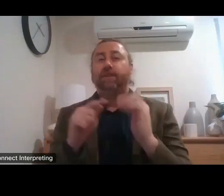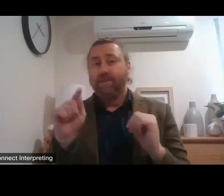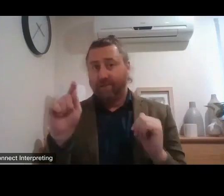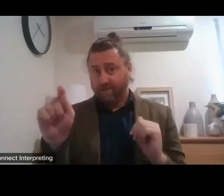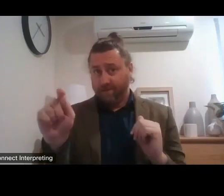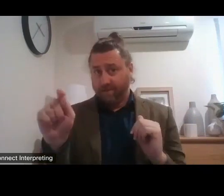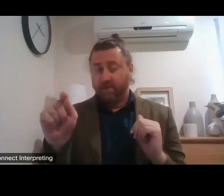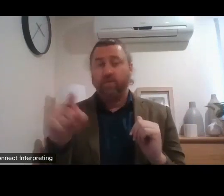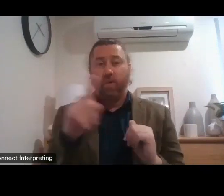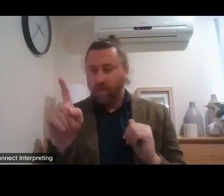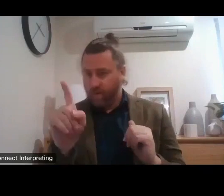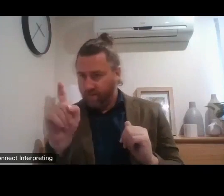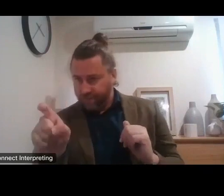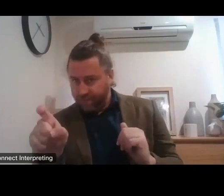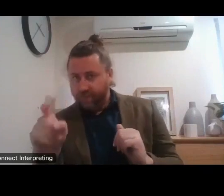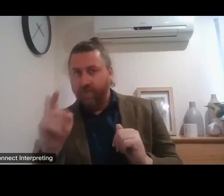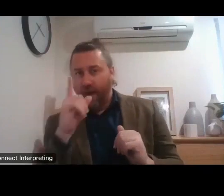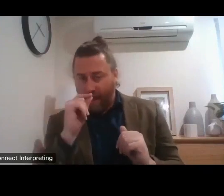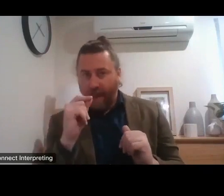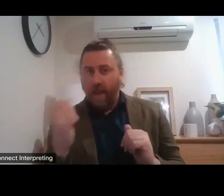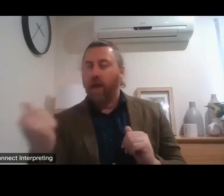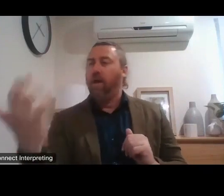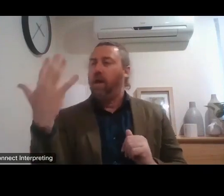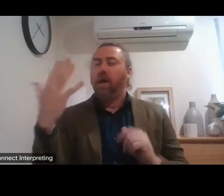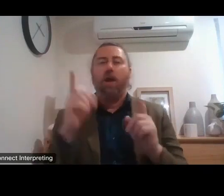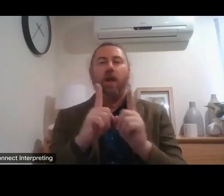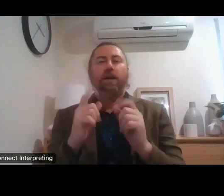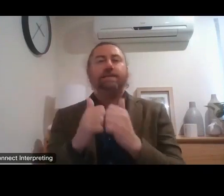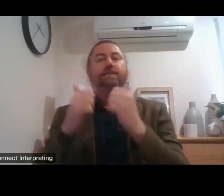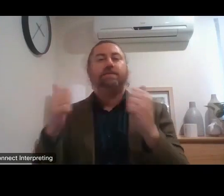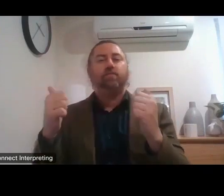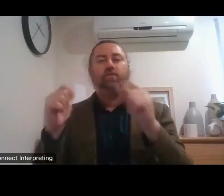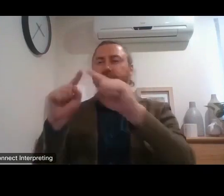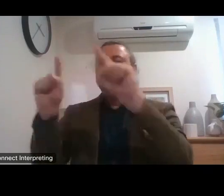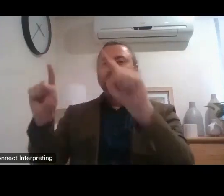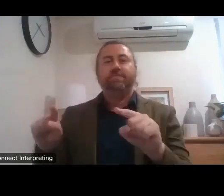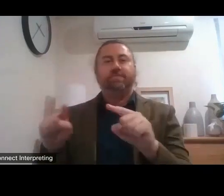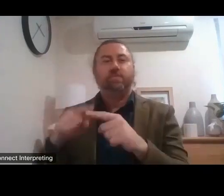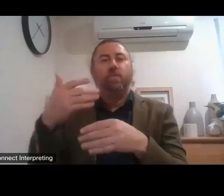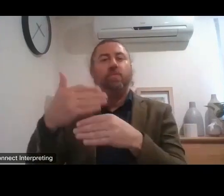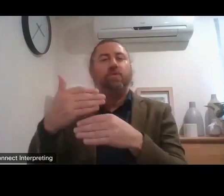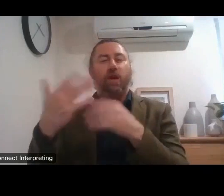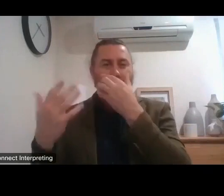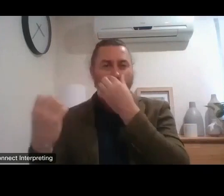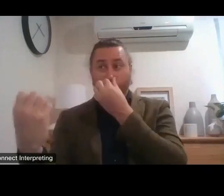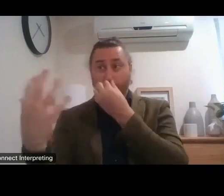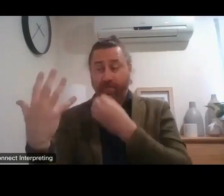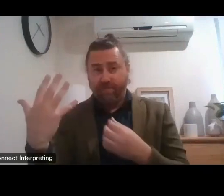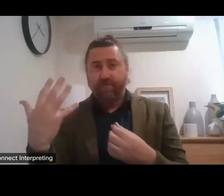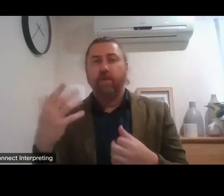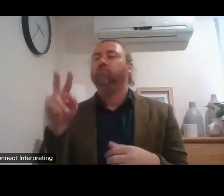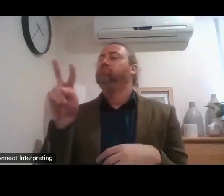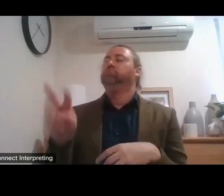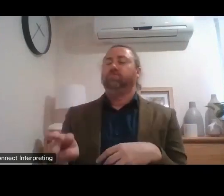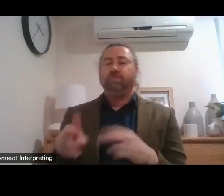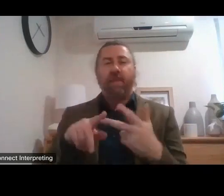the captions up in a separate browser window. And if you have any tech or accessibility problems,